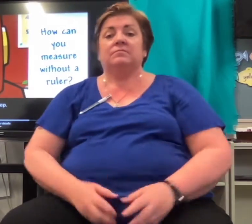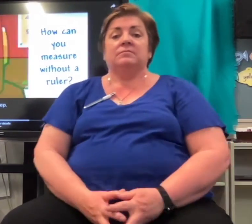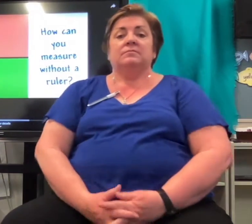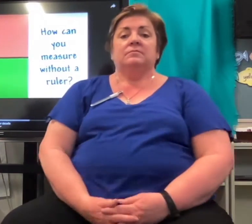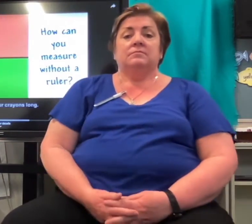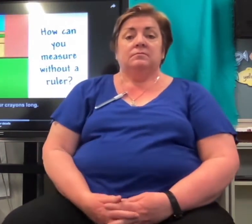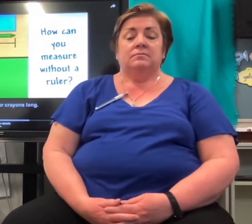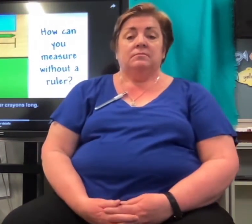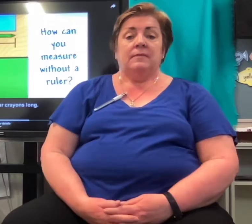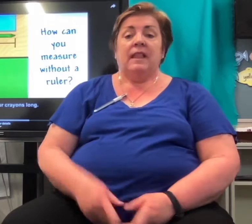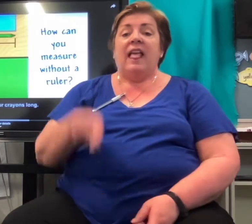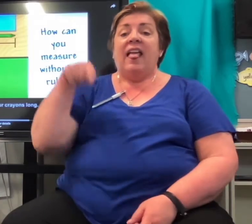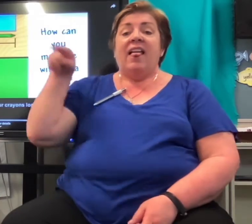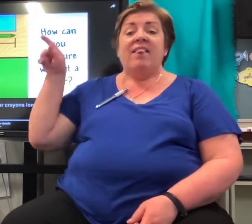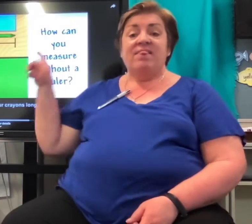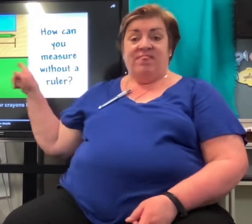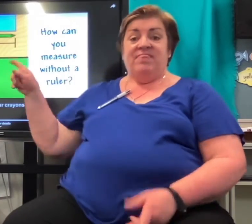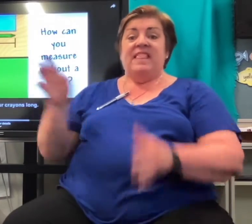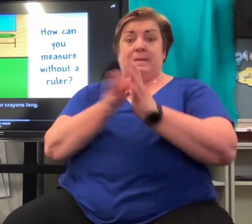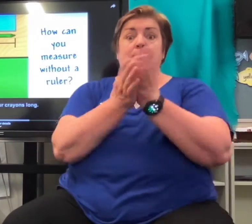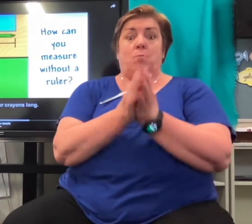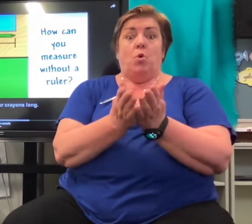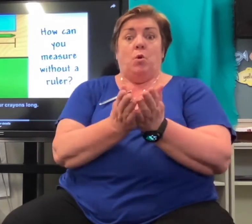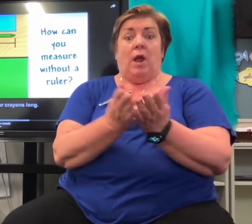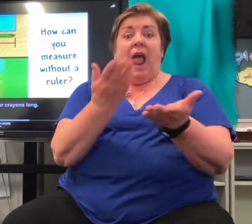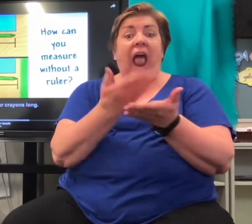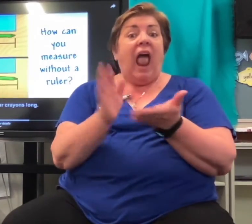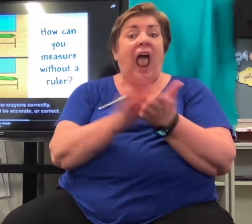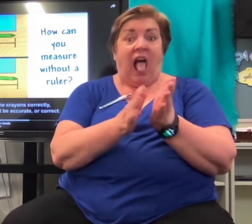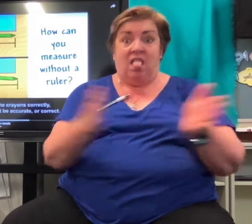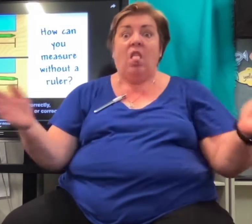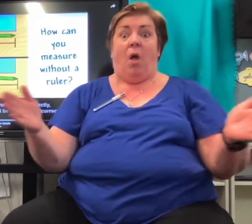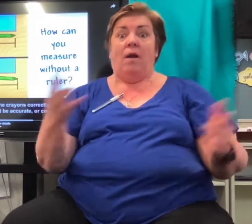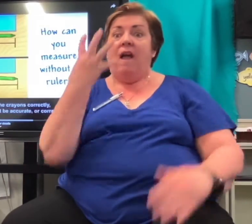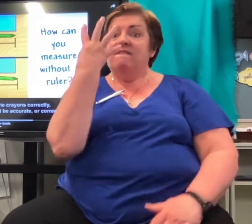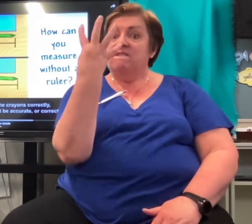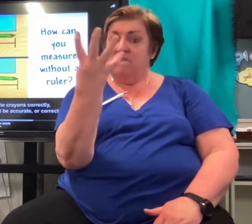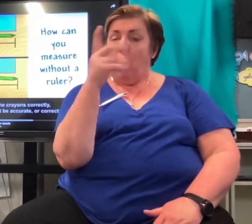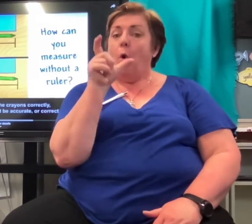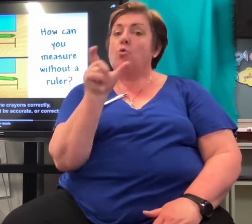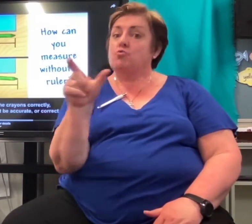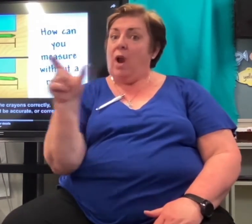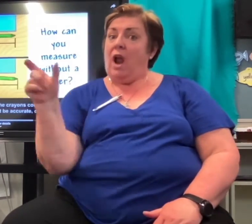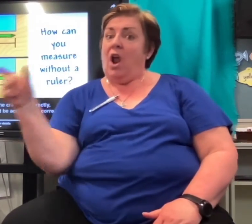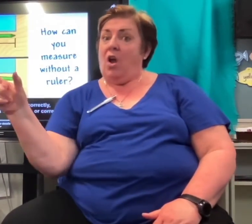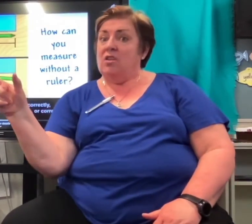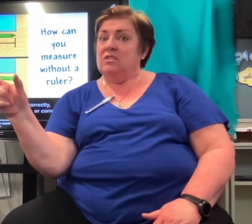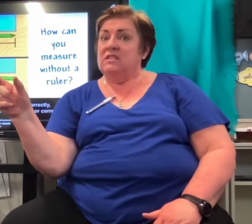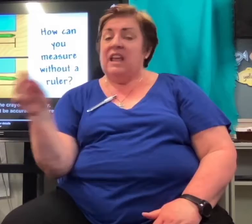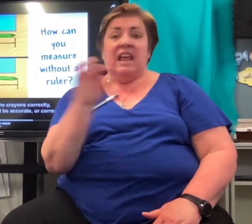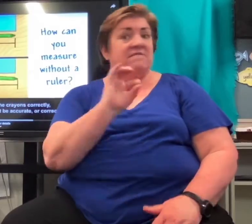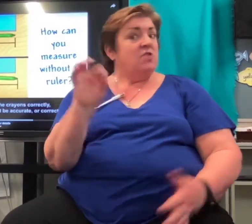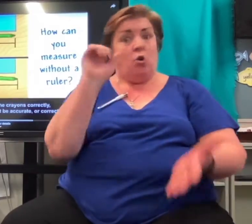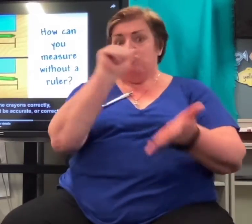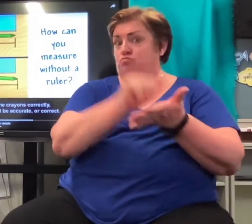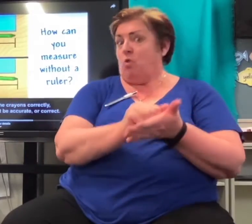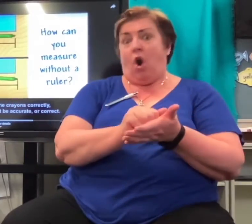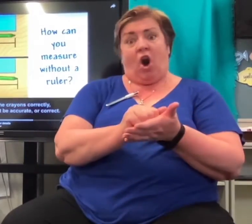This book is four crayons long. If you don't line up the crayons correctly, your measurement won't be accurate